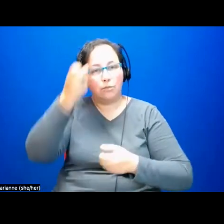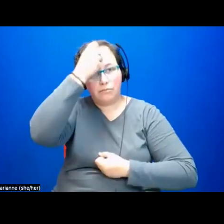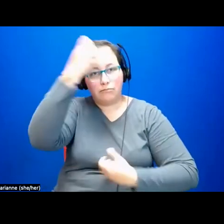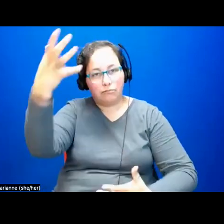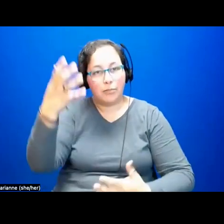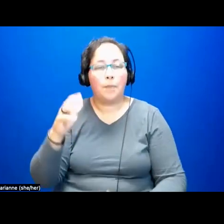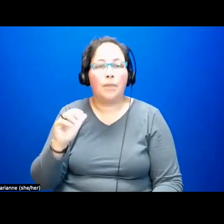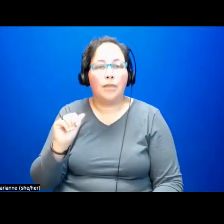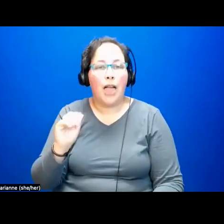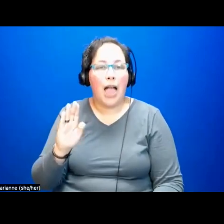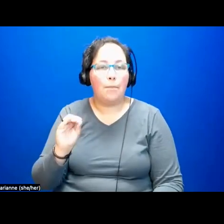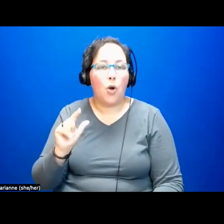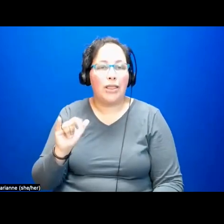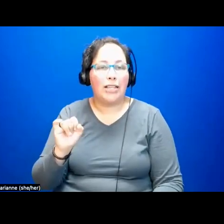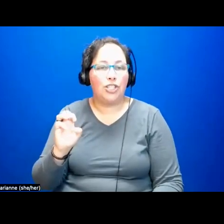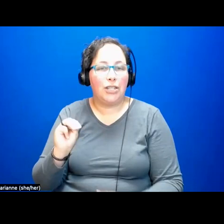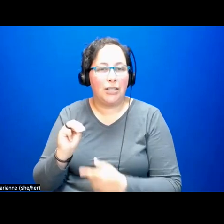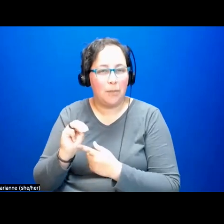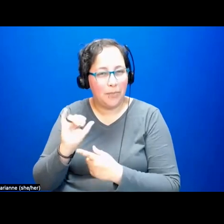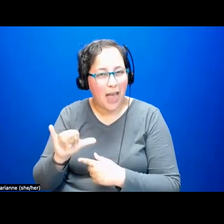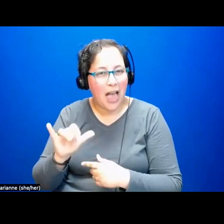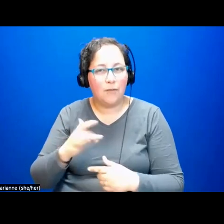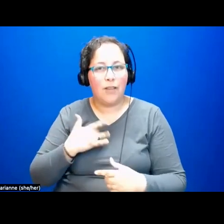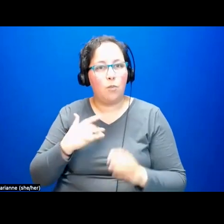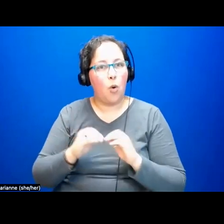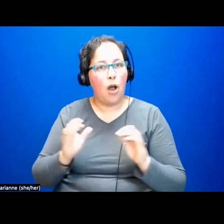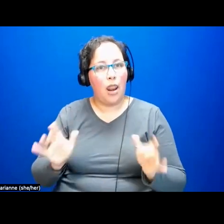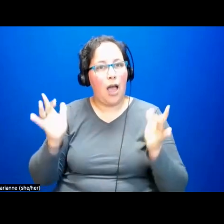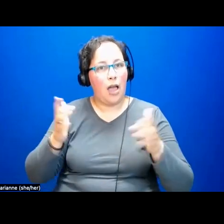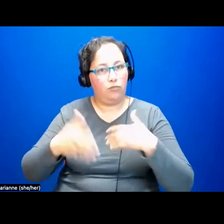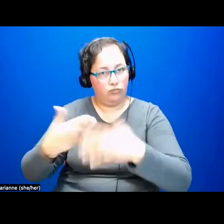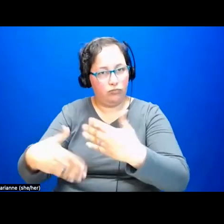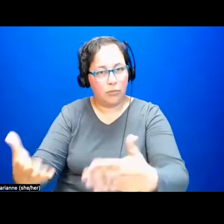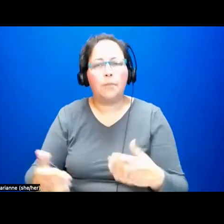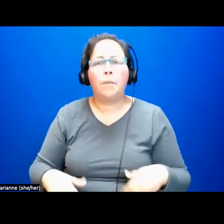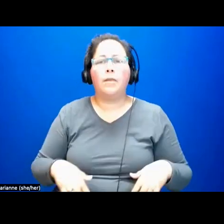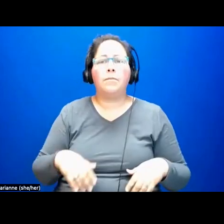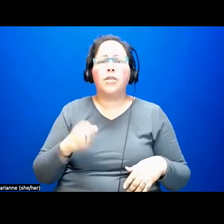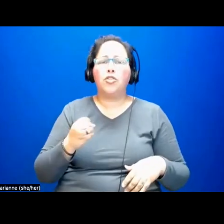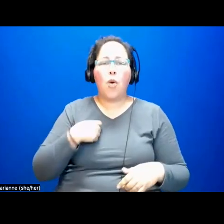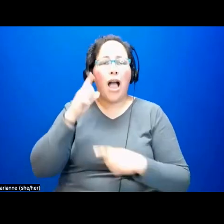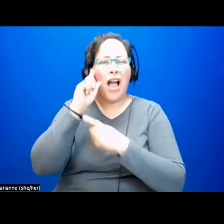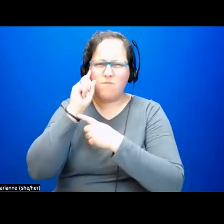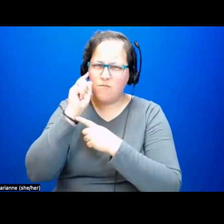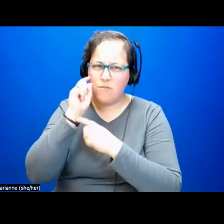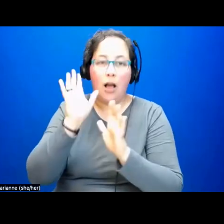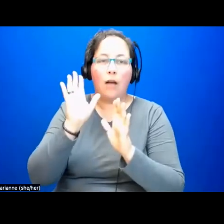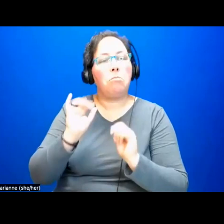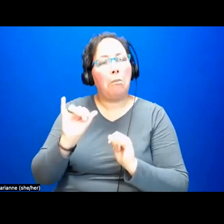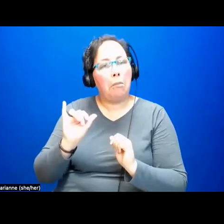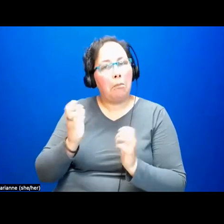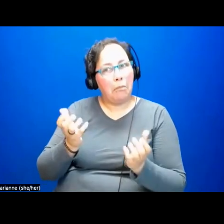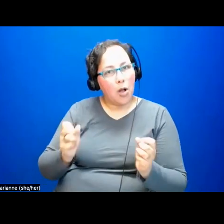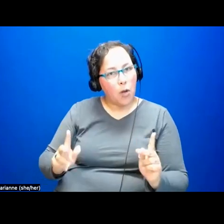So my skepticism went down a little bit, and I got to thinking very